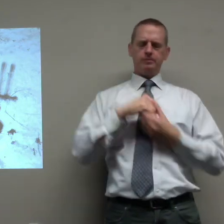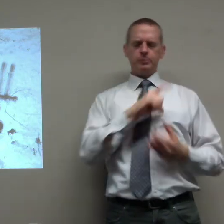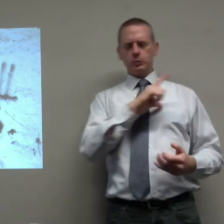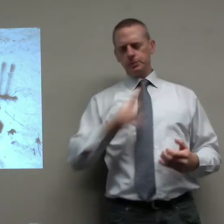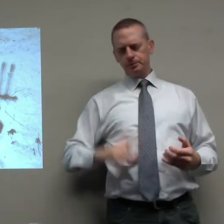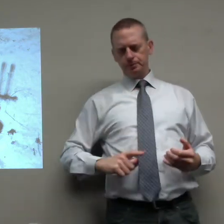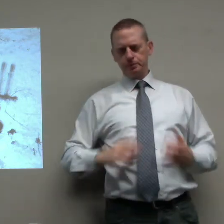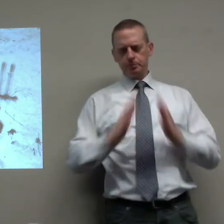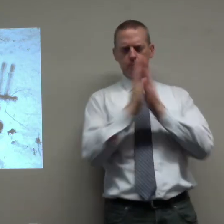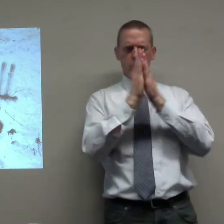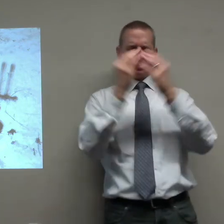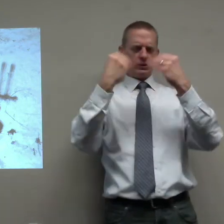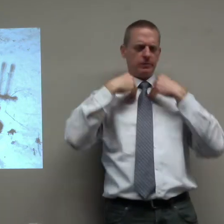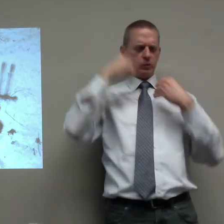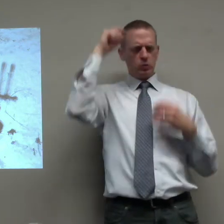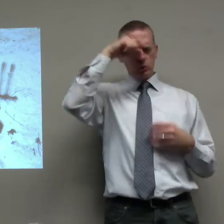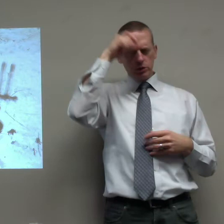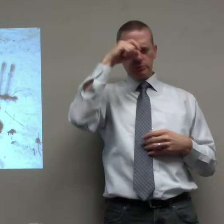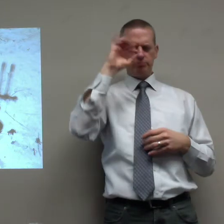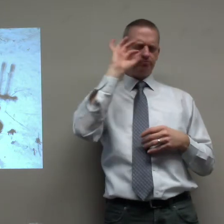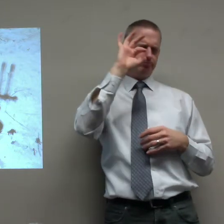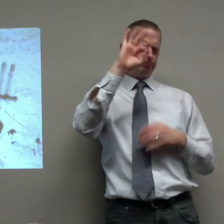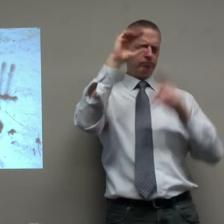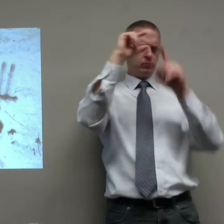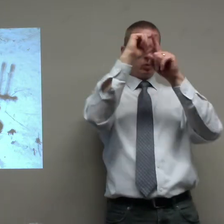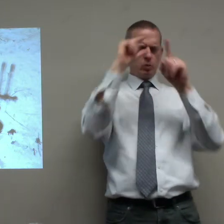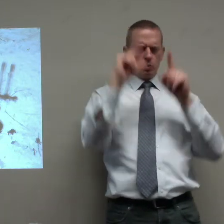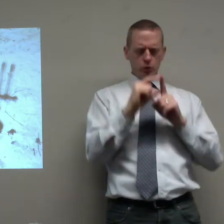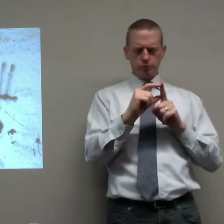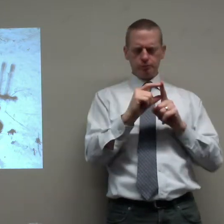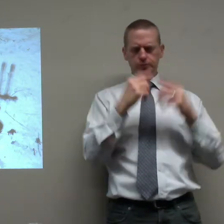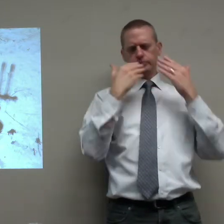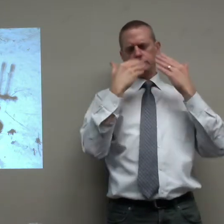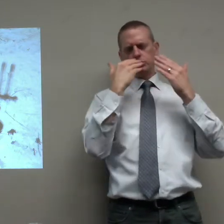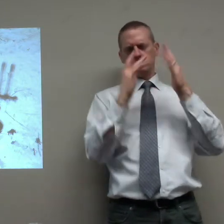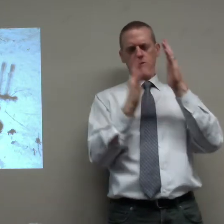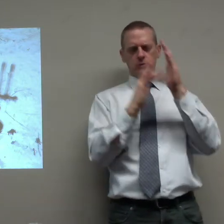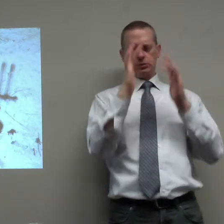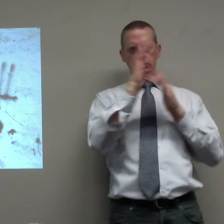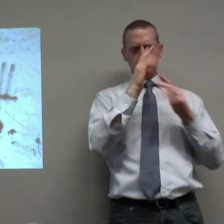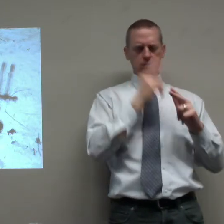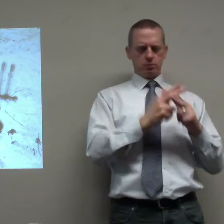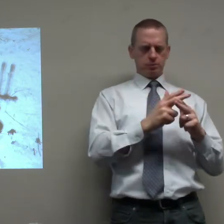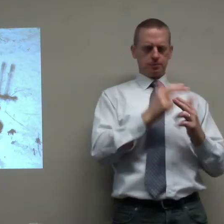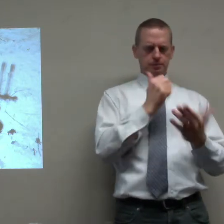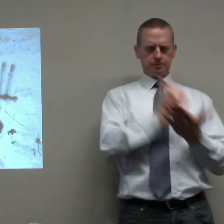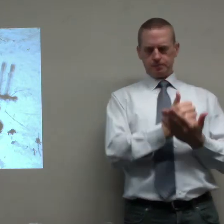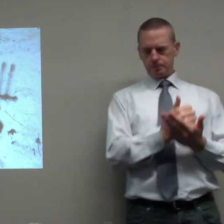sinners. Give us the wisdom to preach the word. Thank you in Jesus' name, Lord.